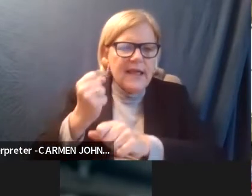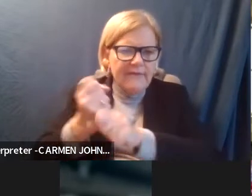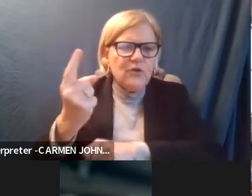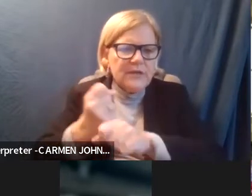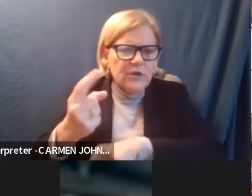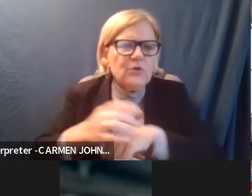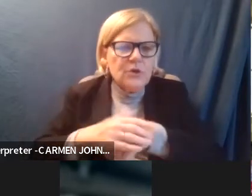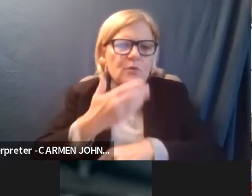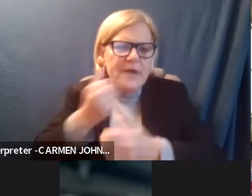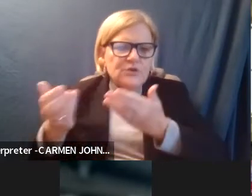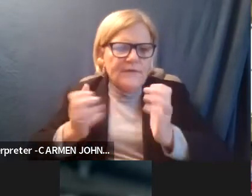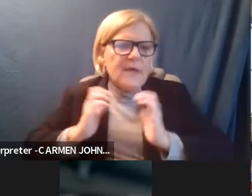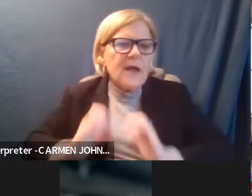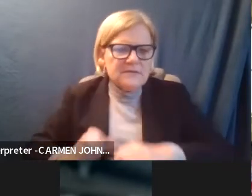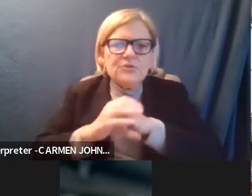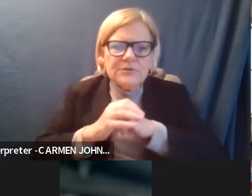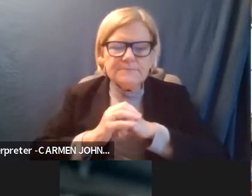better serve our customers.